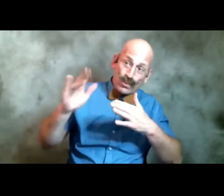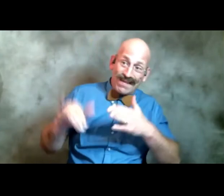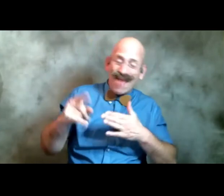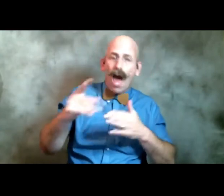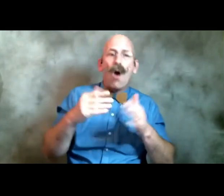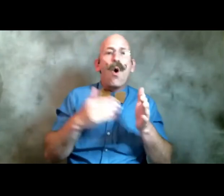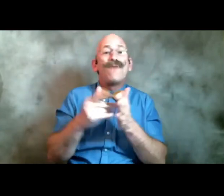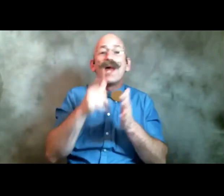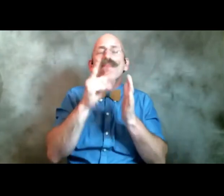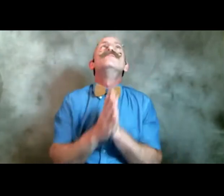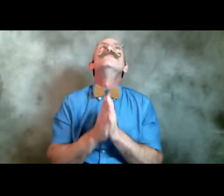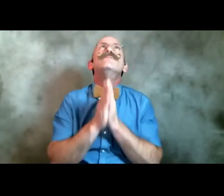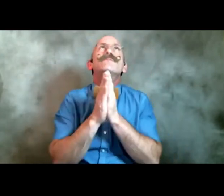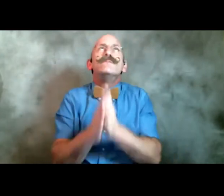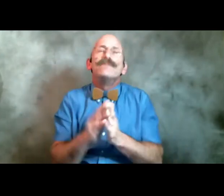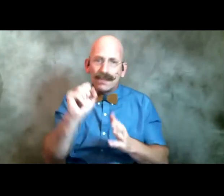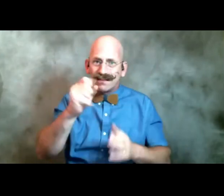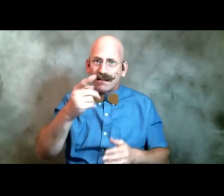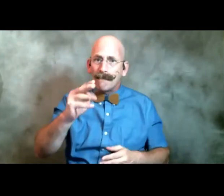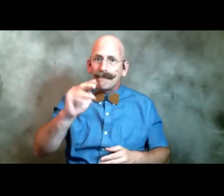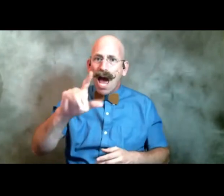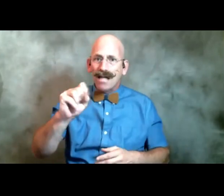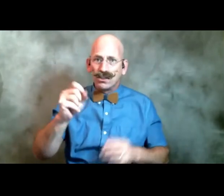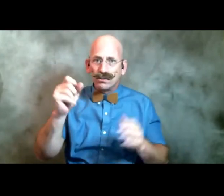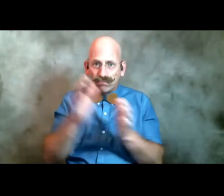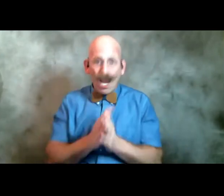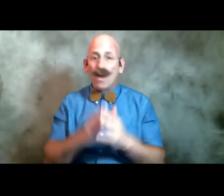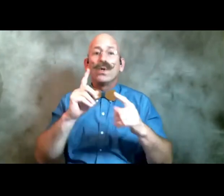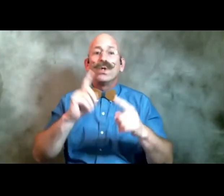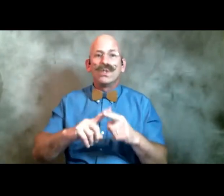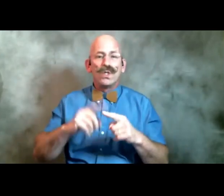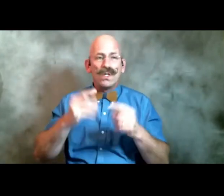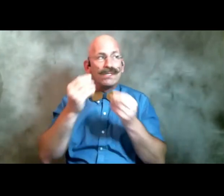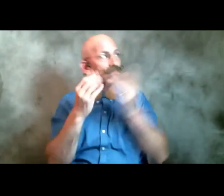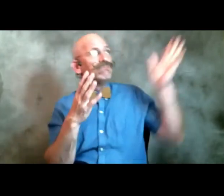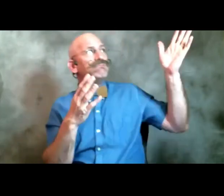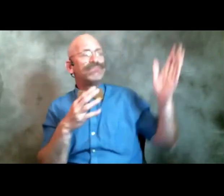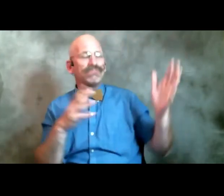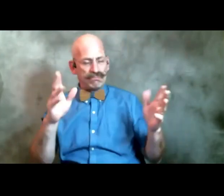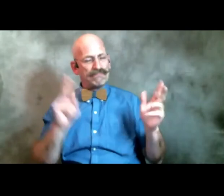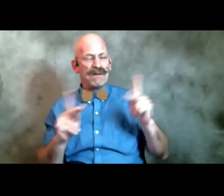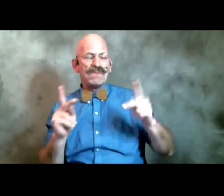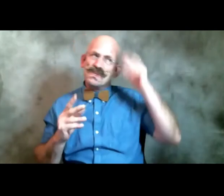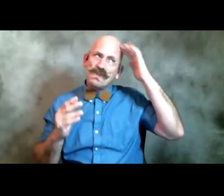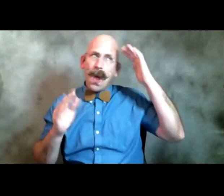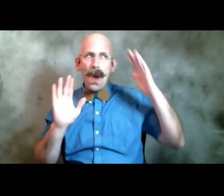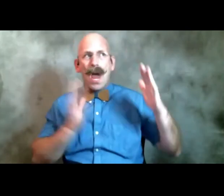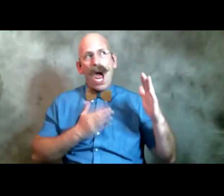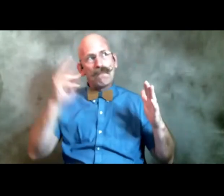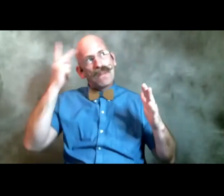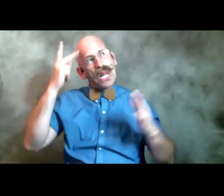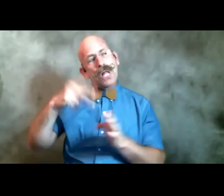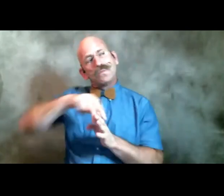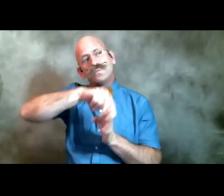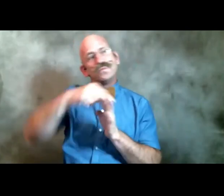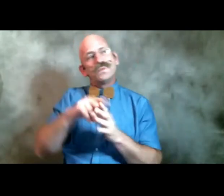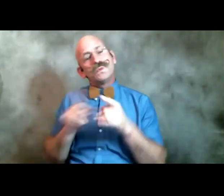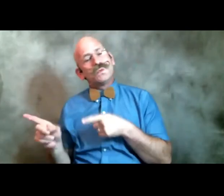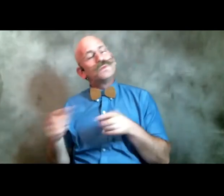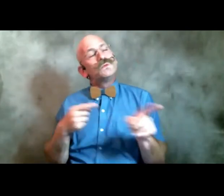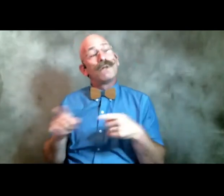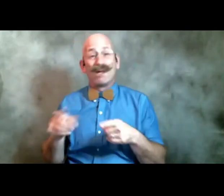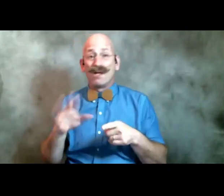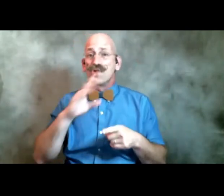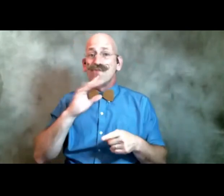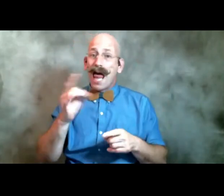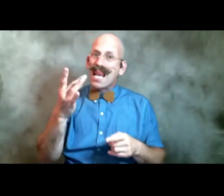Michael prayer at the beginning or end of mass to let the peanut gallery know where they stand so it it's a kind of a harsh